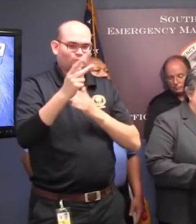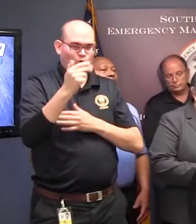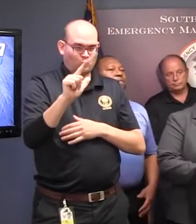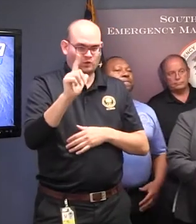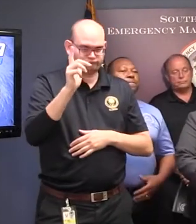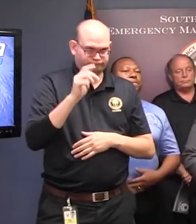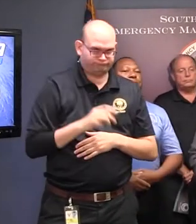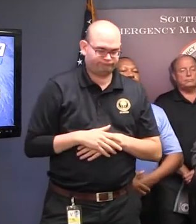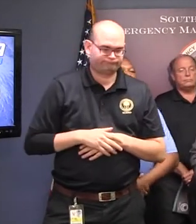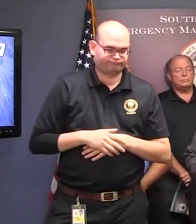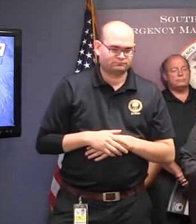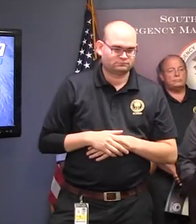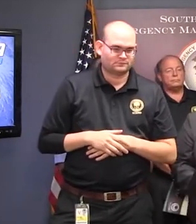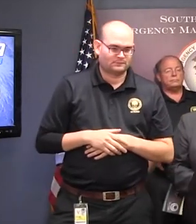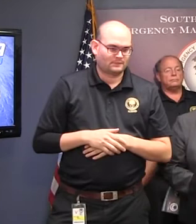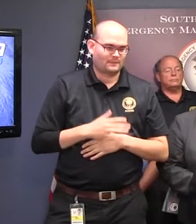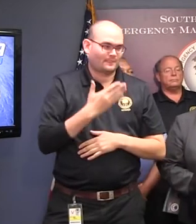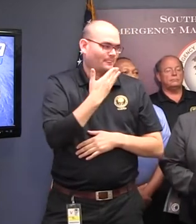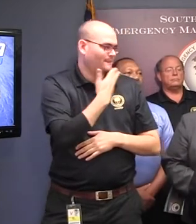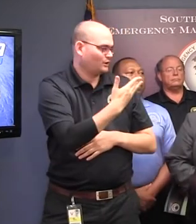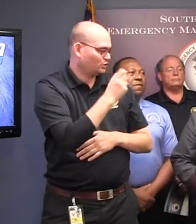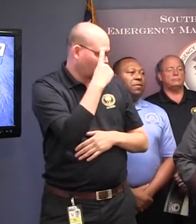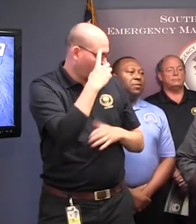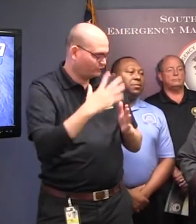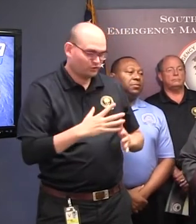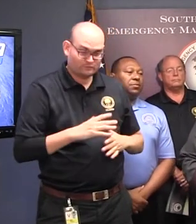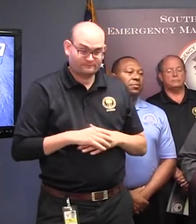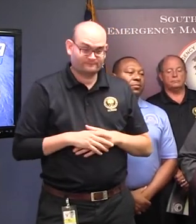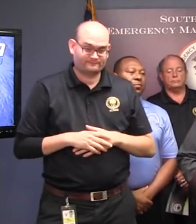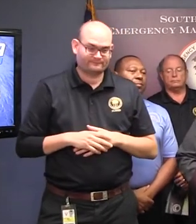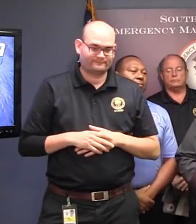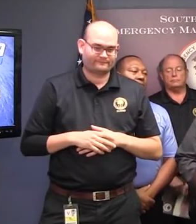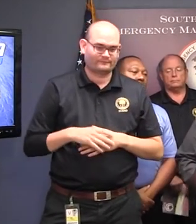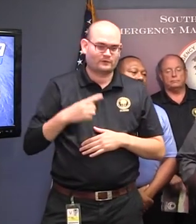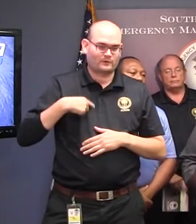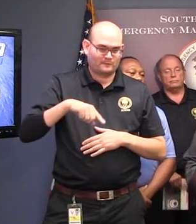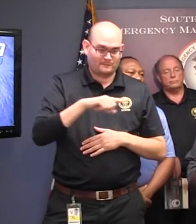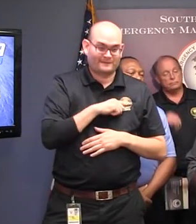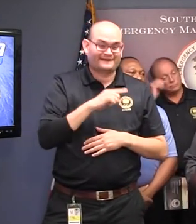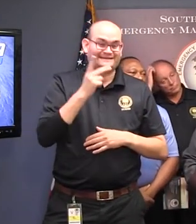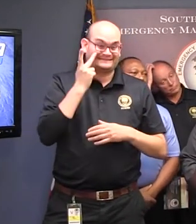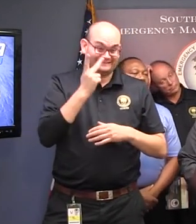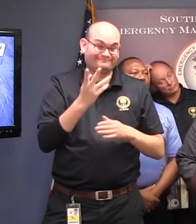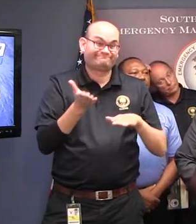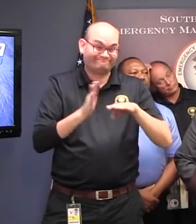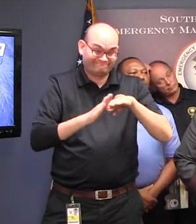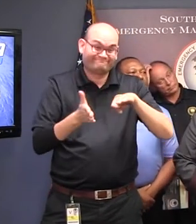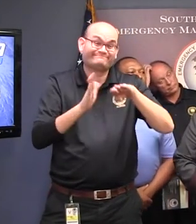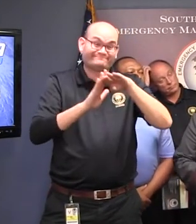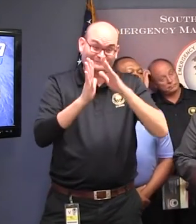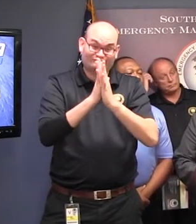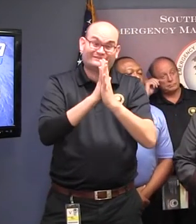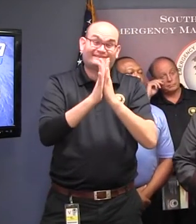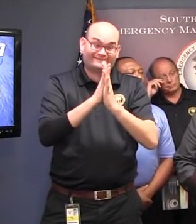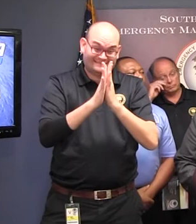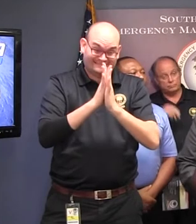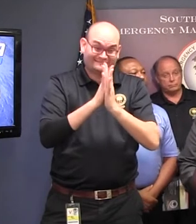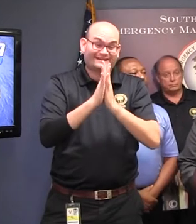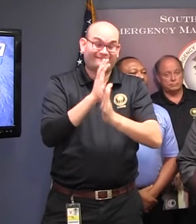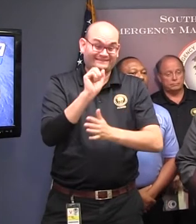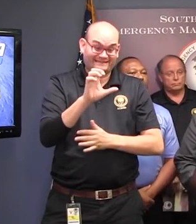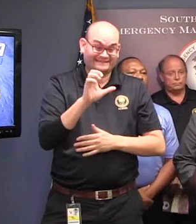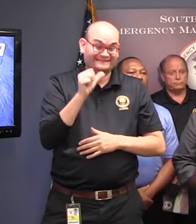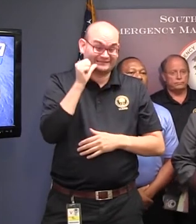Thank you, Governor. As the Governor mentioned, we are seeing increased traffic flows through the state. We reported yesterday about